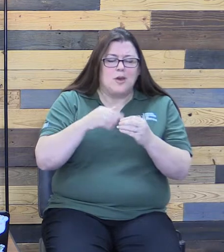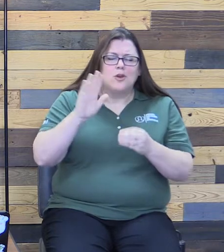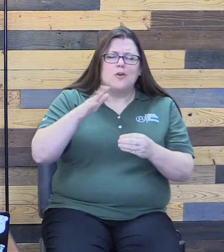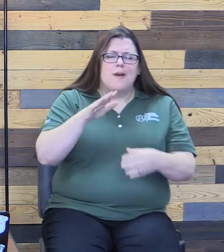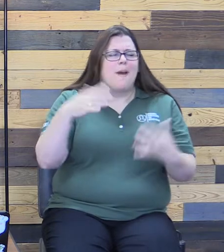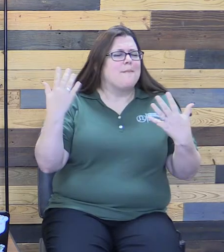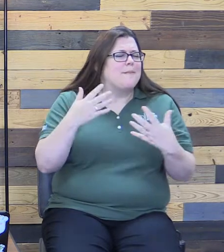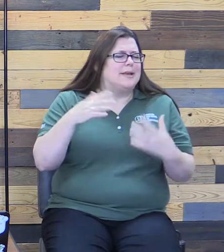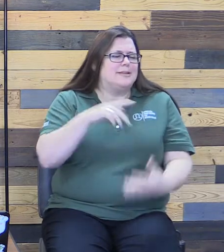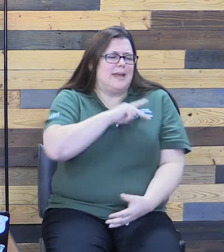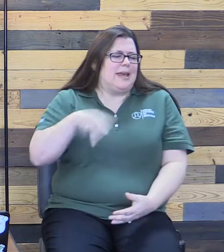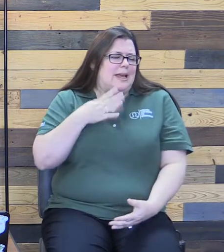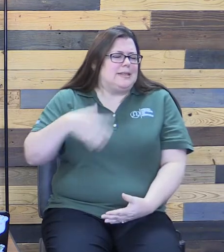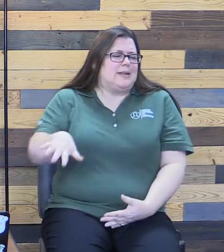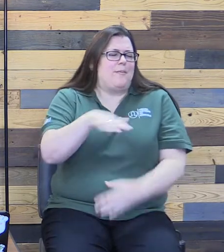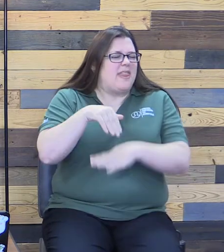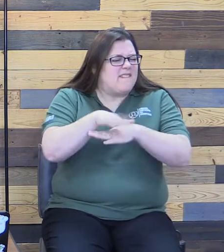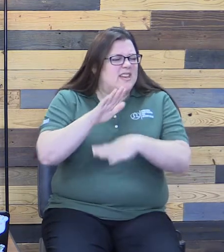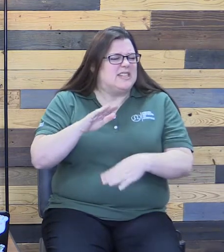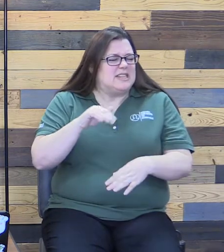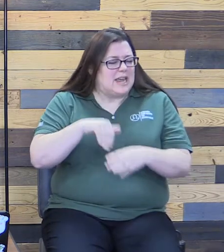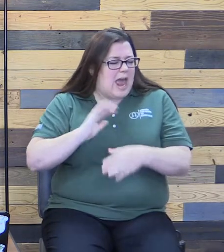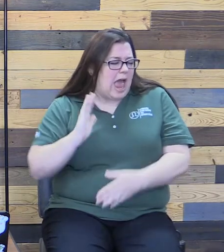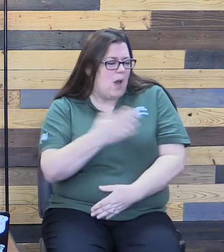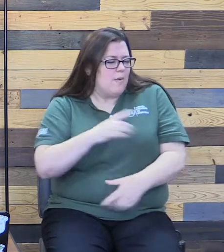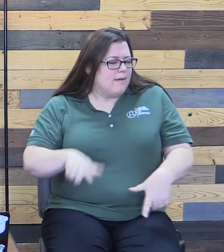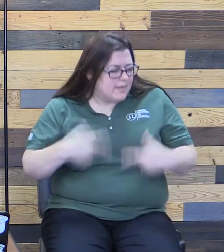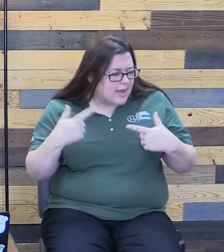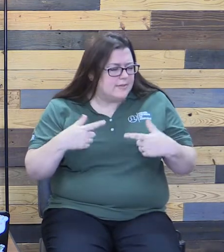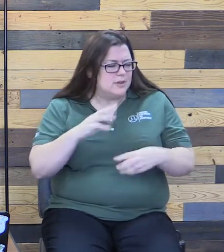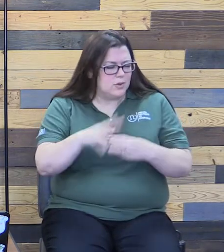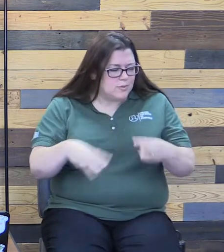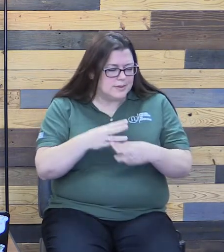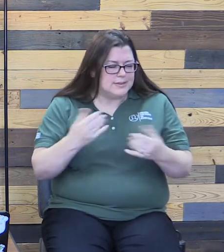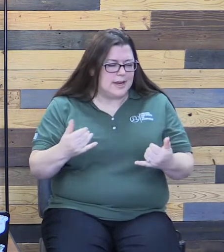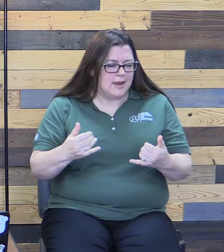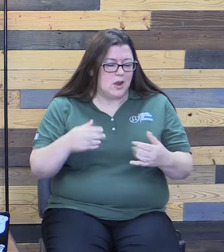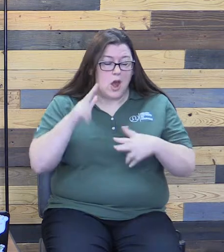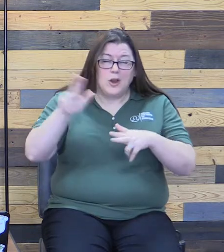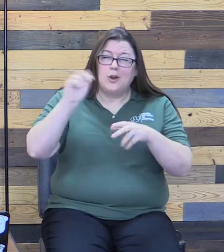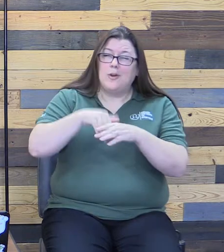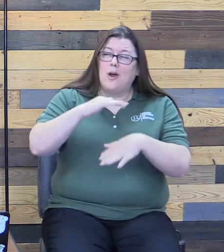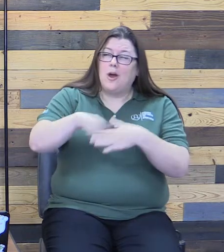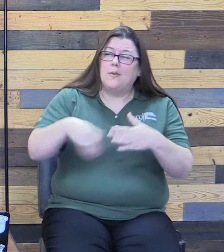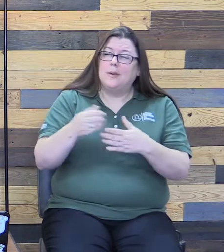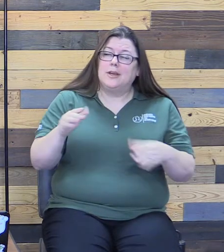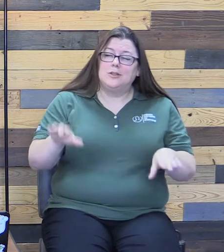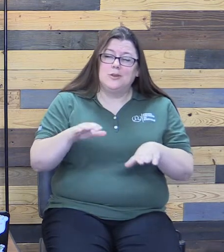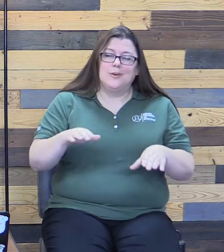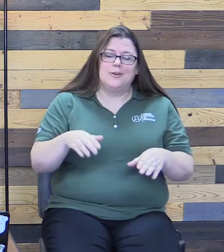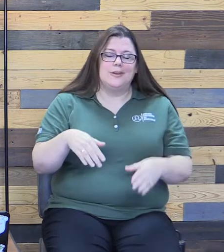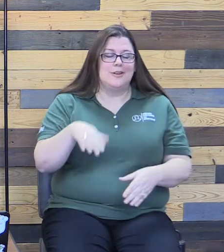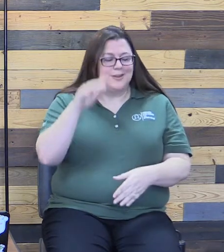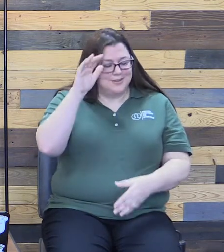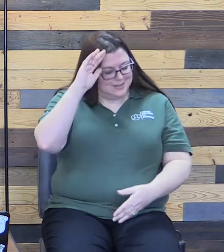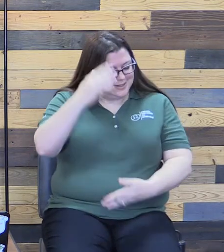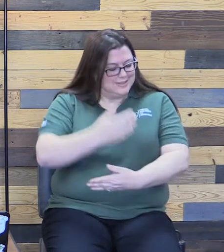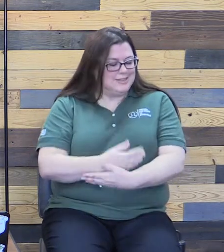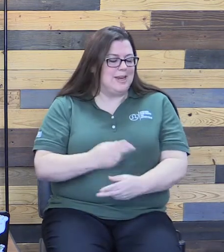effect it has in our lives and the world today. May you be honored in all we do. In your son's name we pray. Amen.